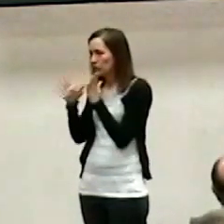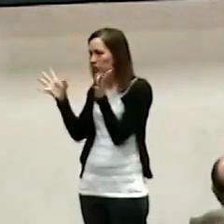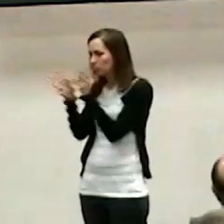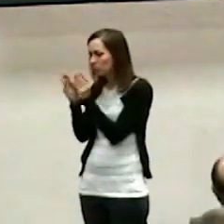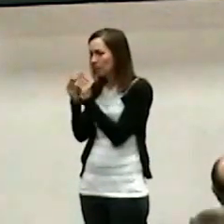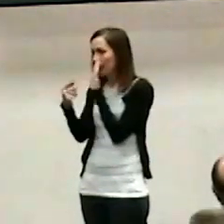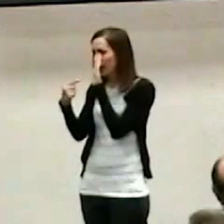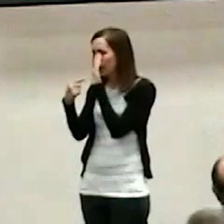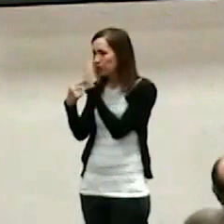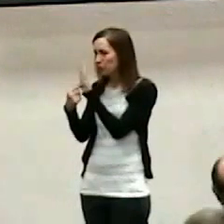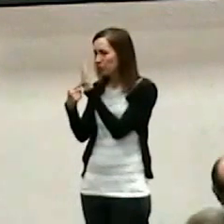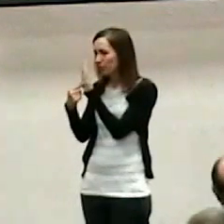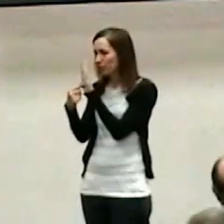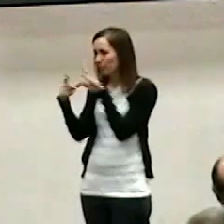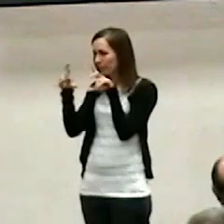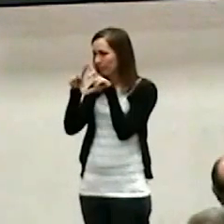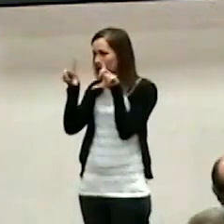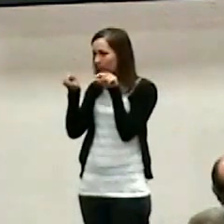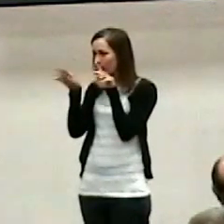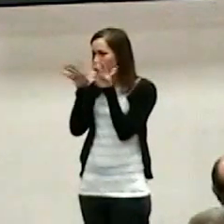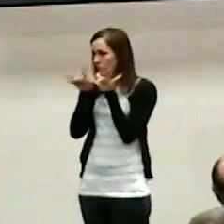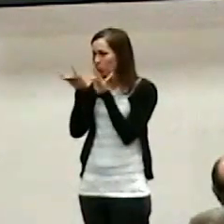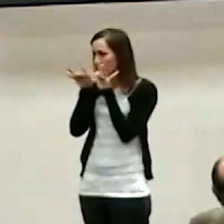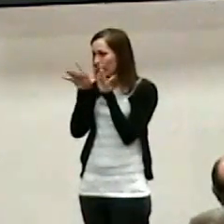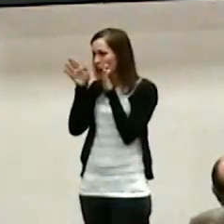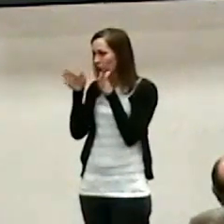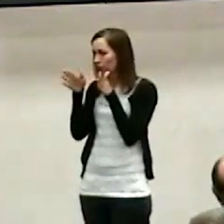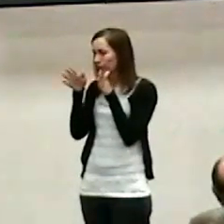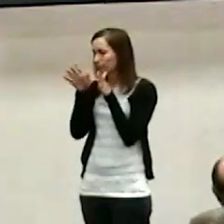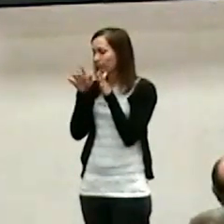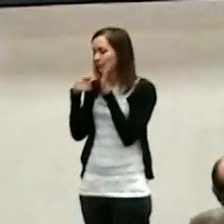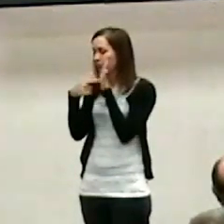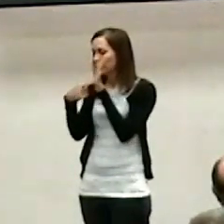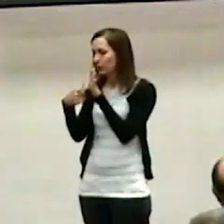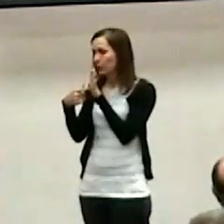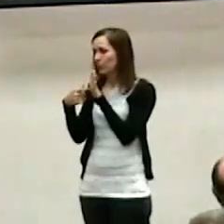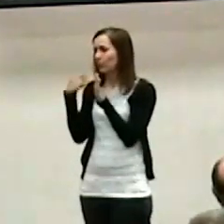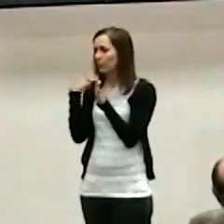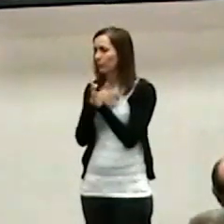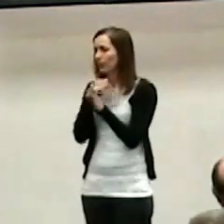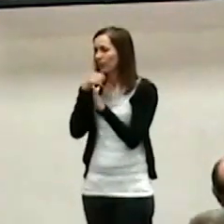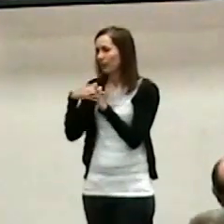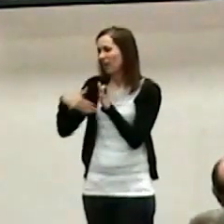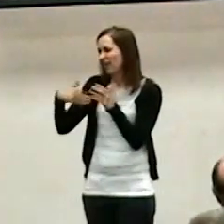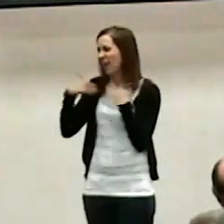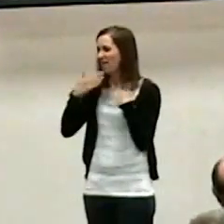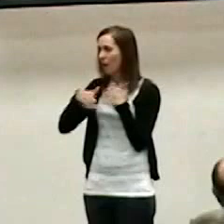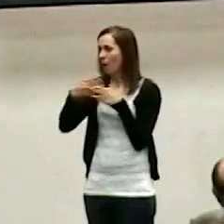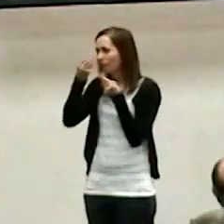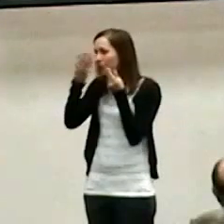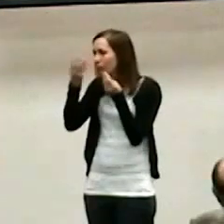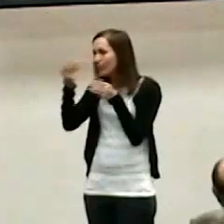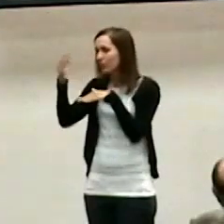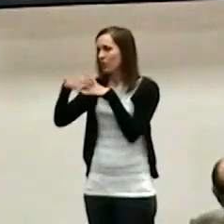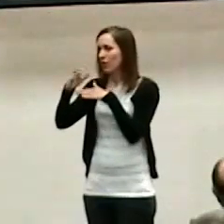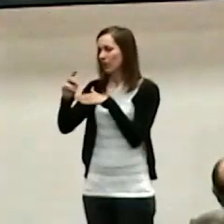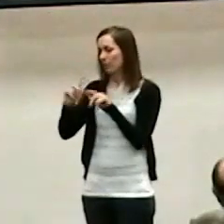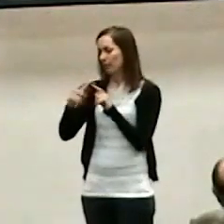we didn't have all of the stuff on it that was going to be on it that's on it today but I showed this to them and